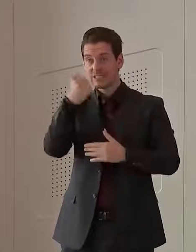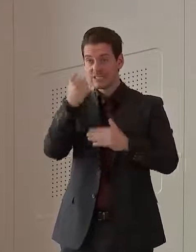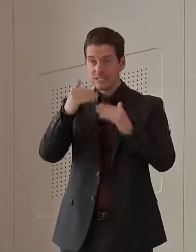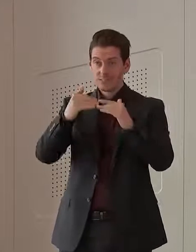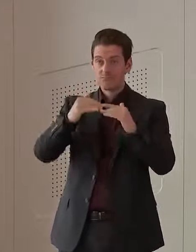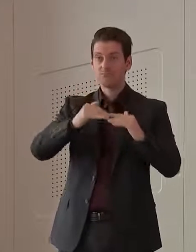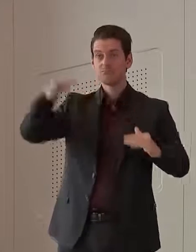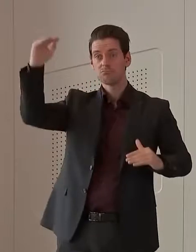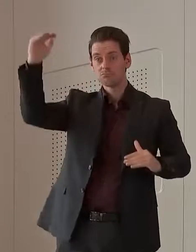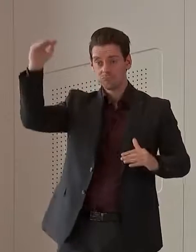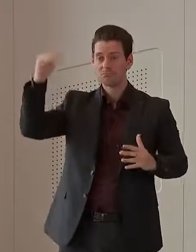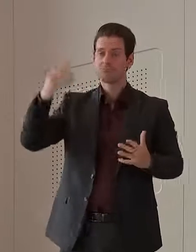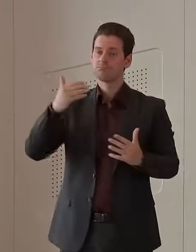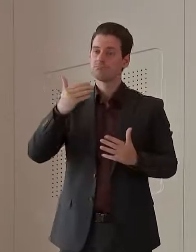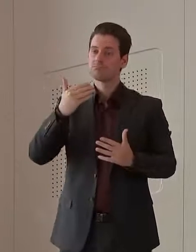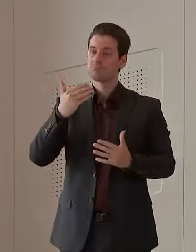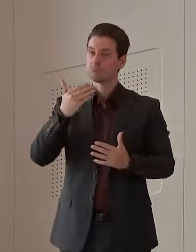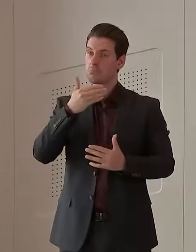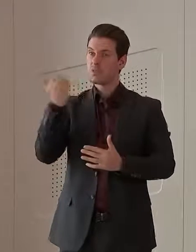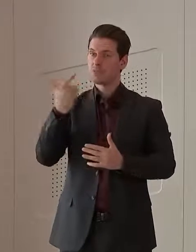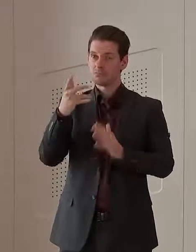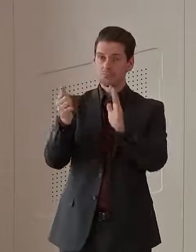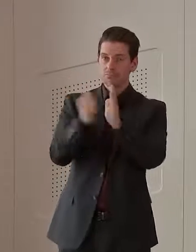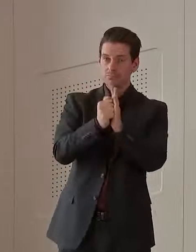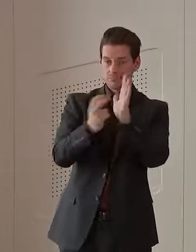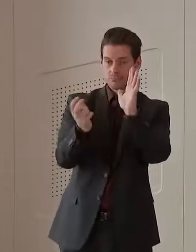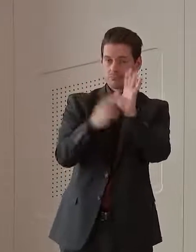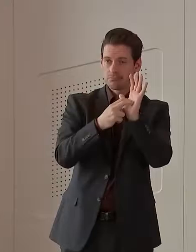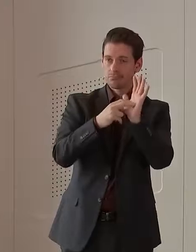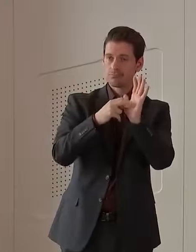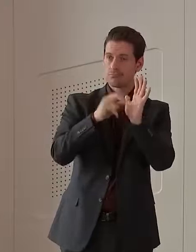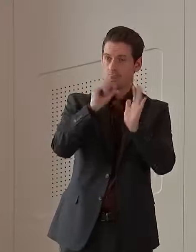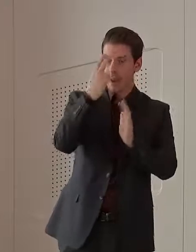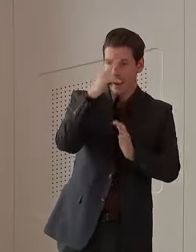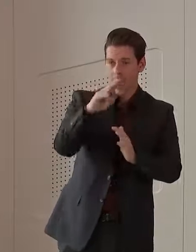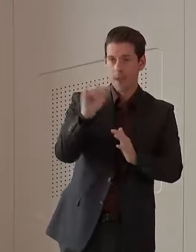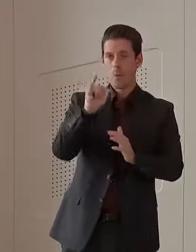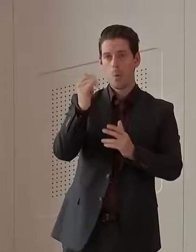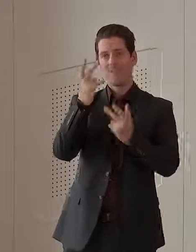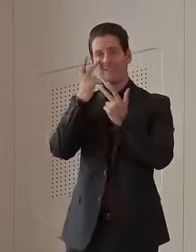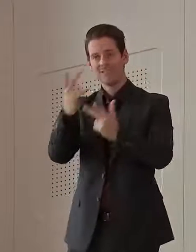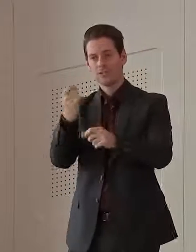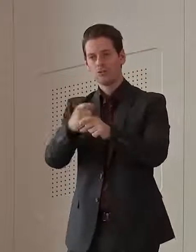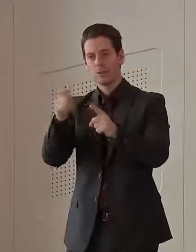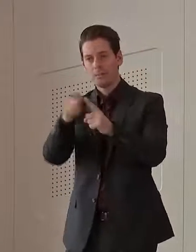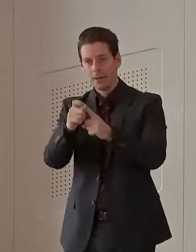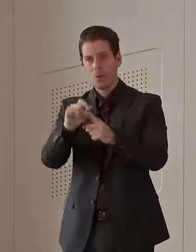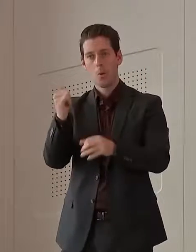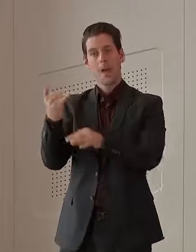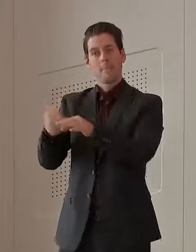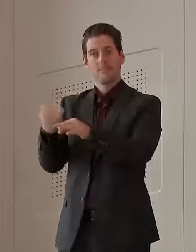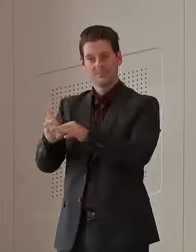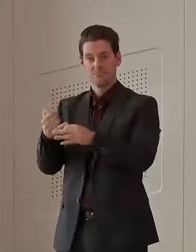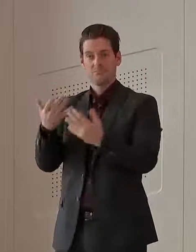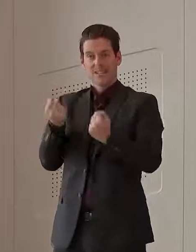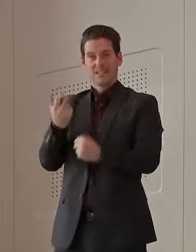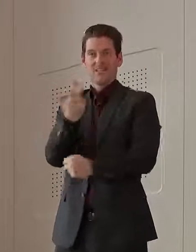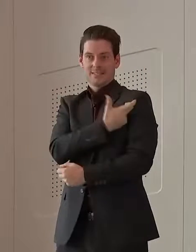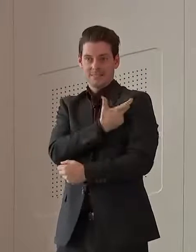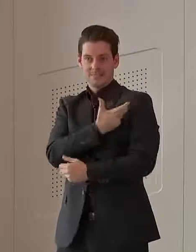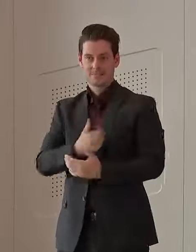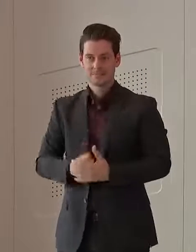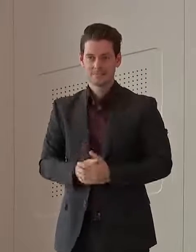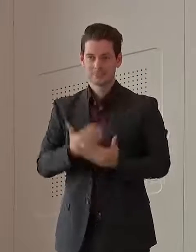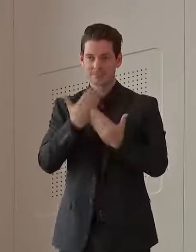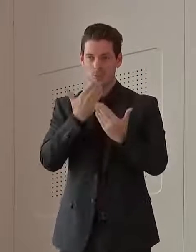or older, now is the time to either register or to go and see a GP or a pharmacy and to get vaccinated.